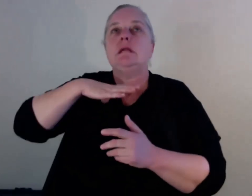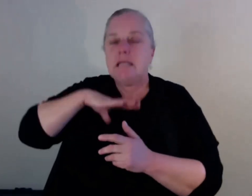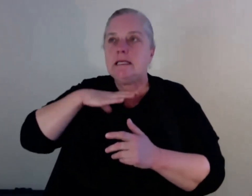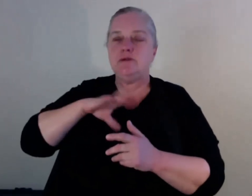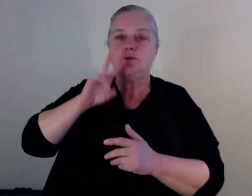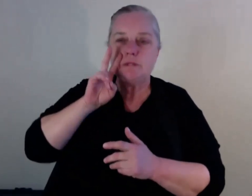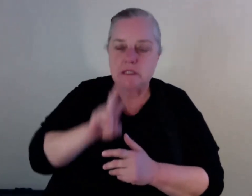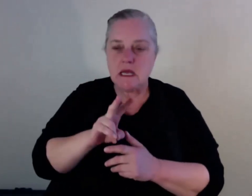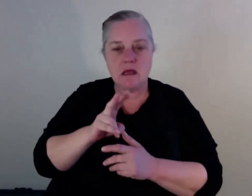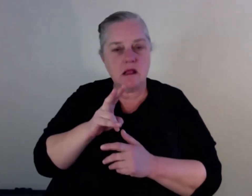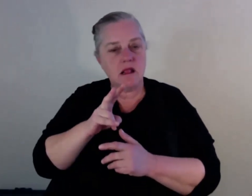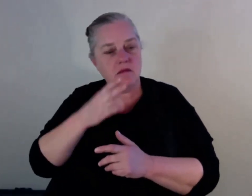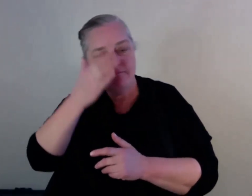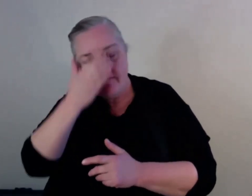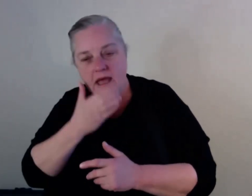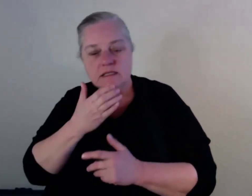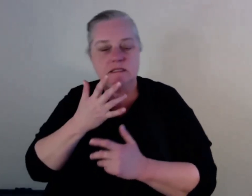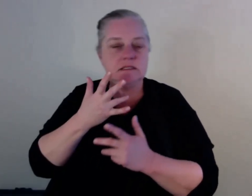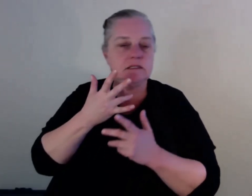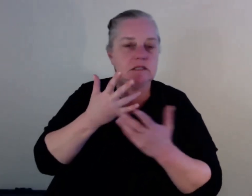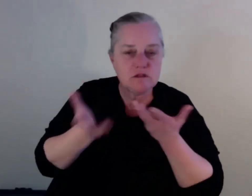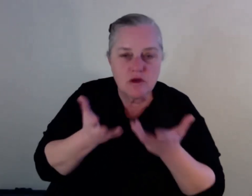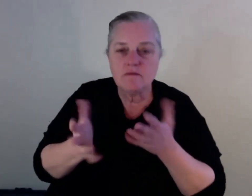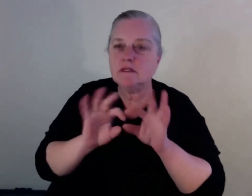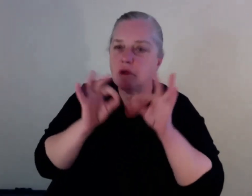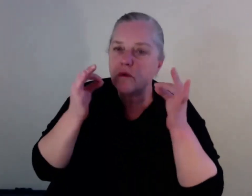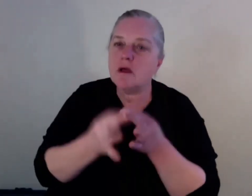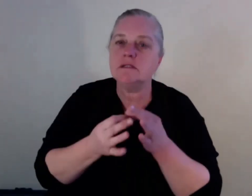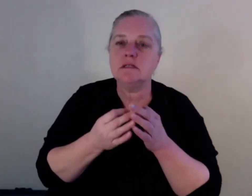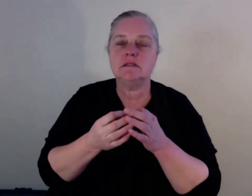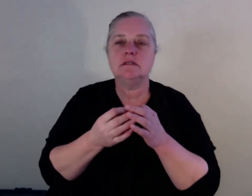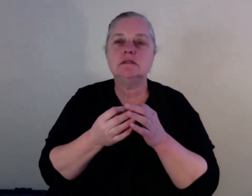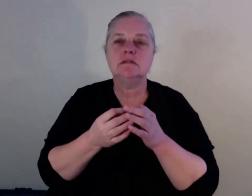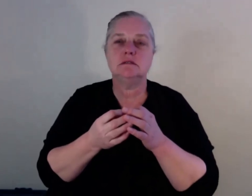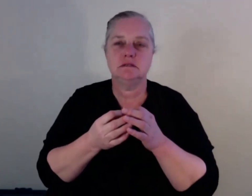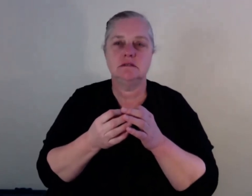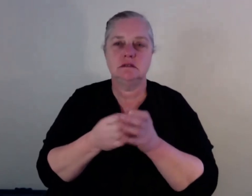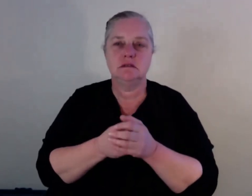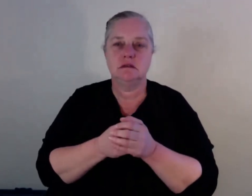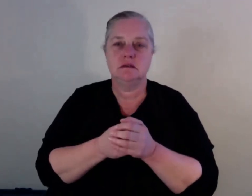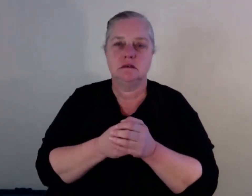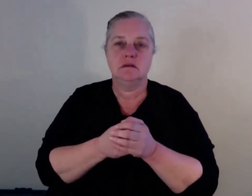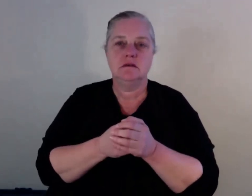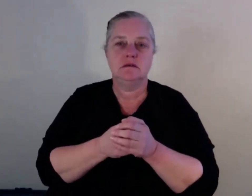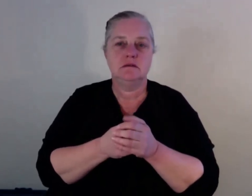know the communities, not just going, you know. But, yeah, I think, I think, you know, AOD services will really